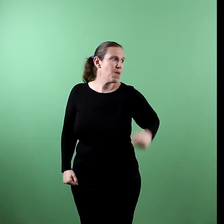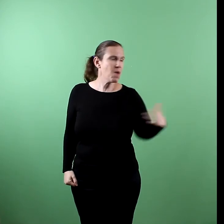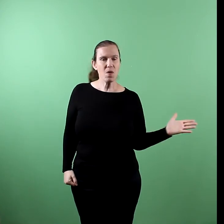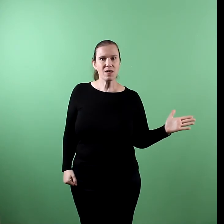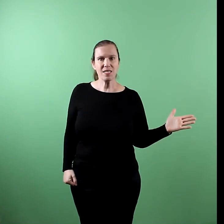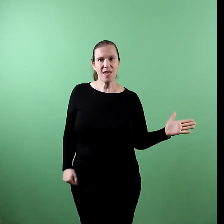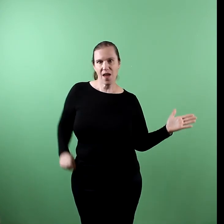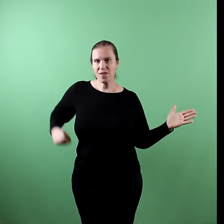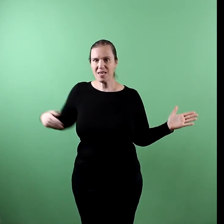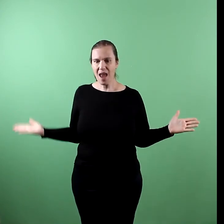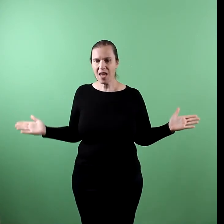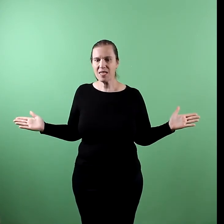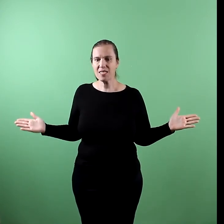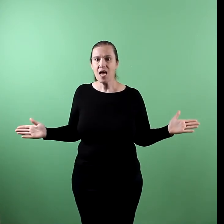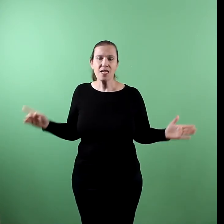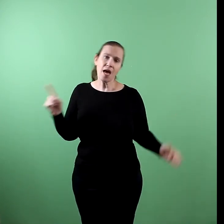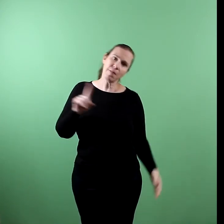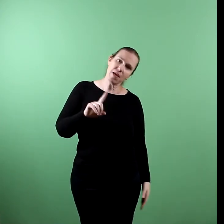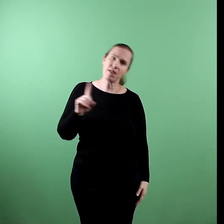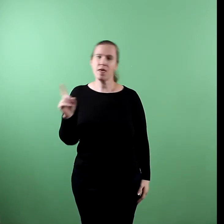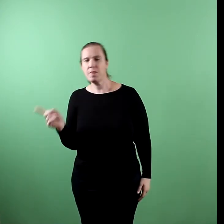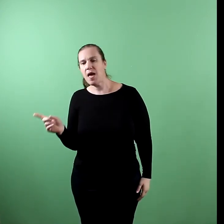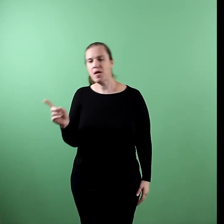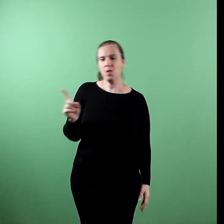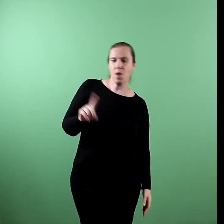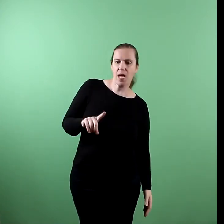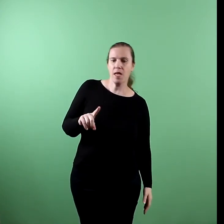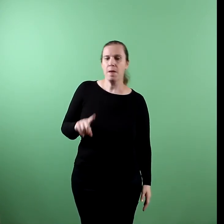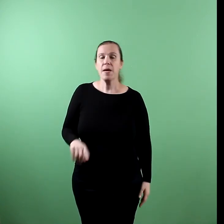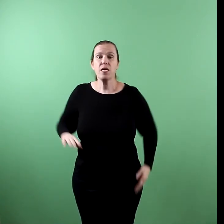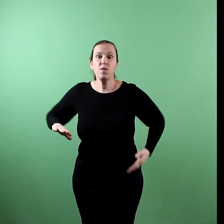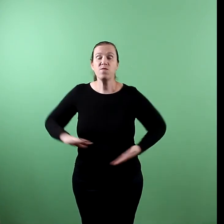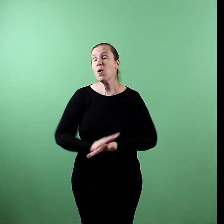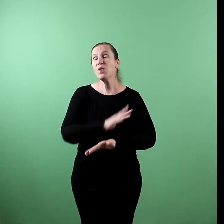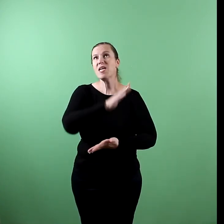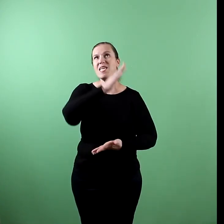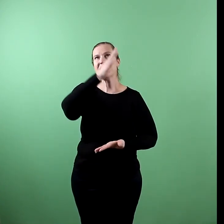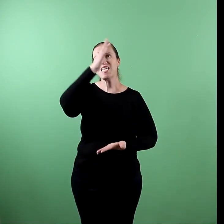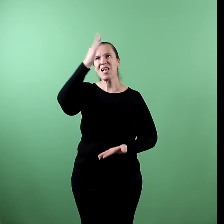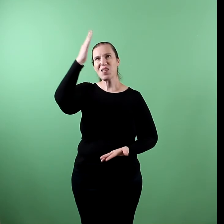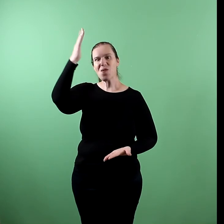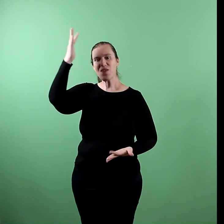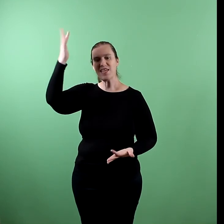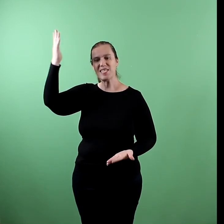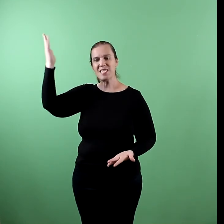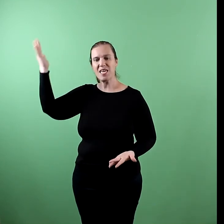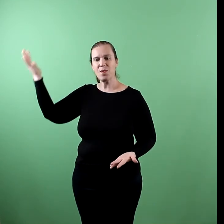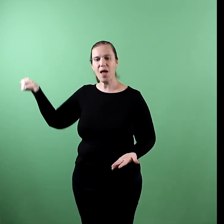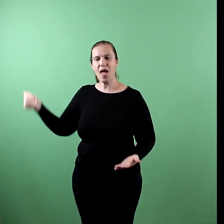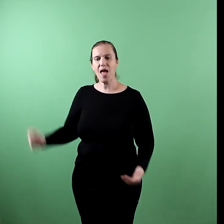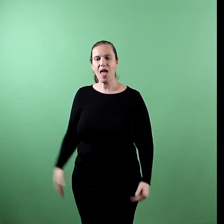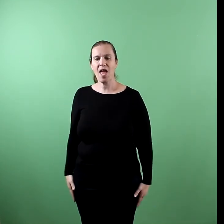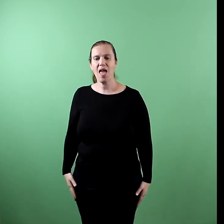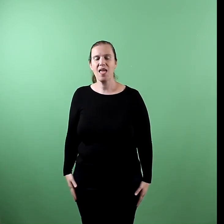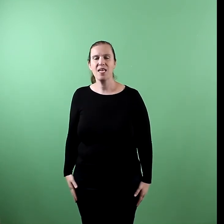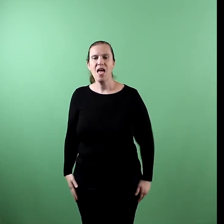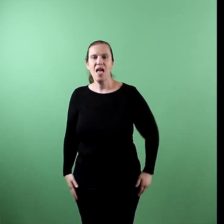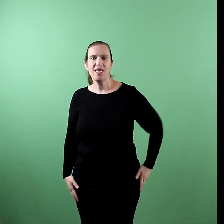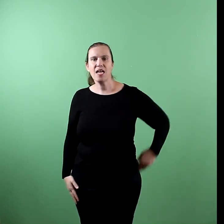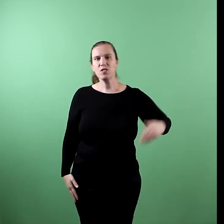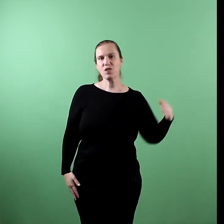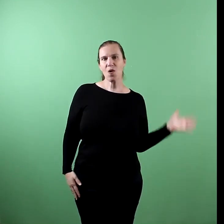It's no ordinary night, not nearly black and white, but euphorious and gloriously red.